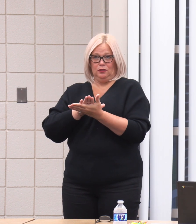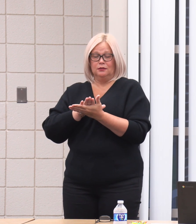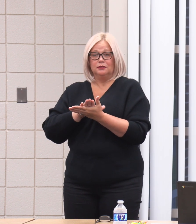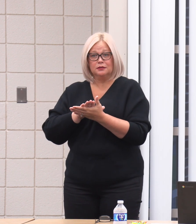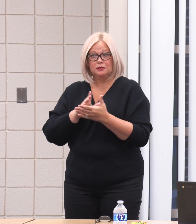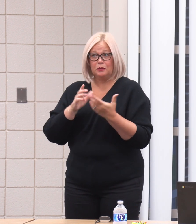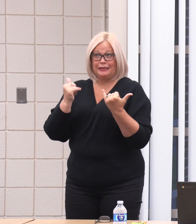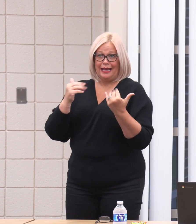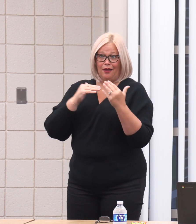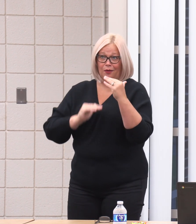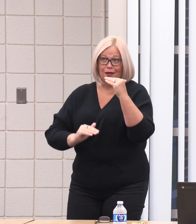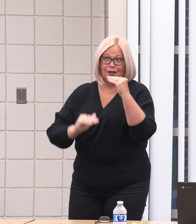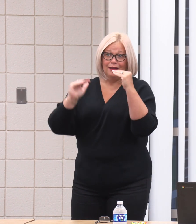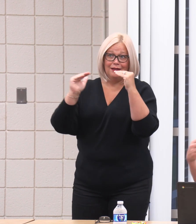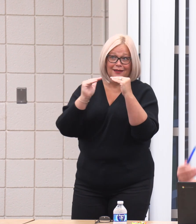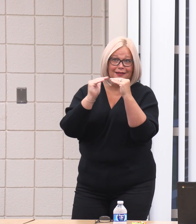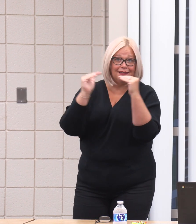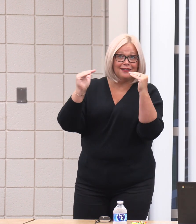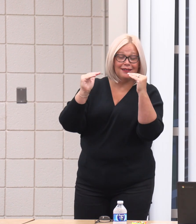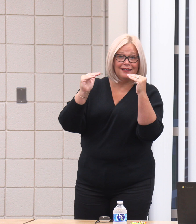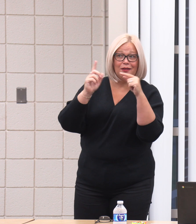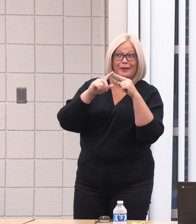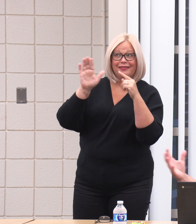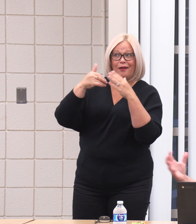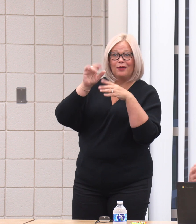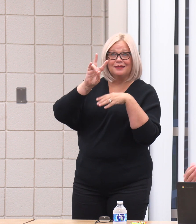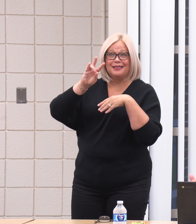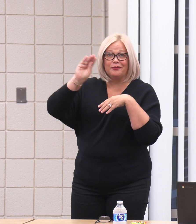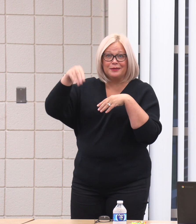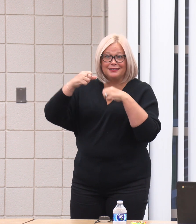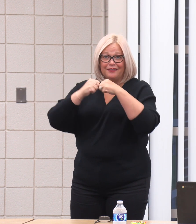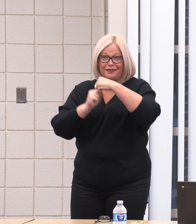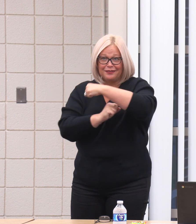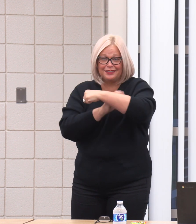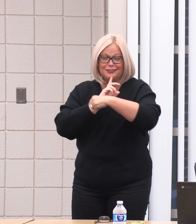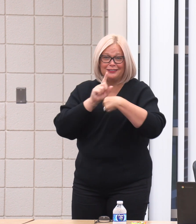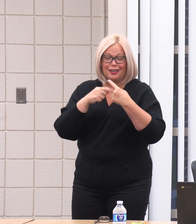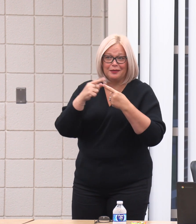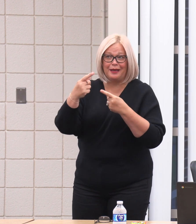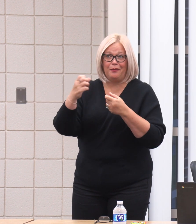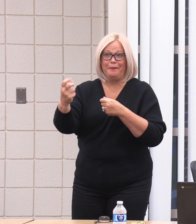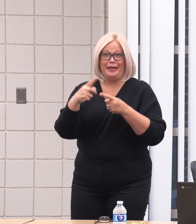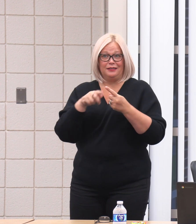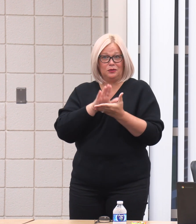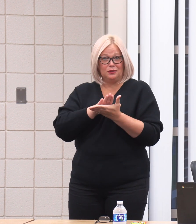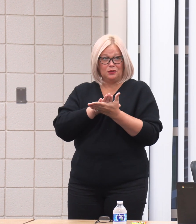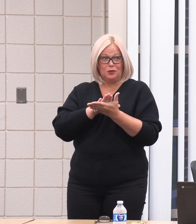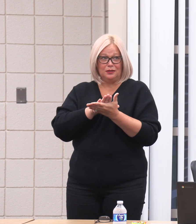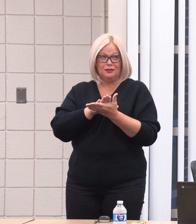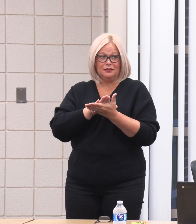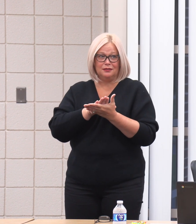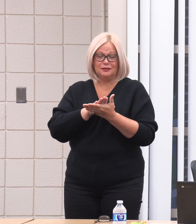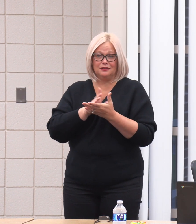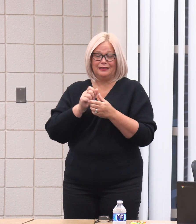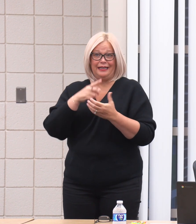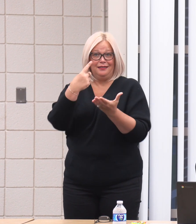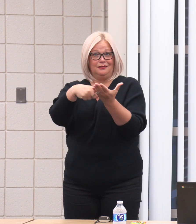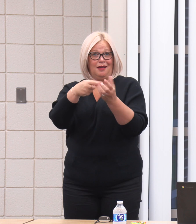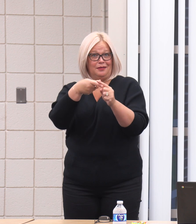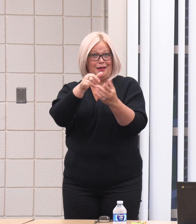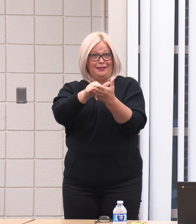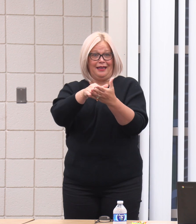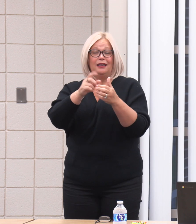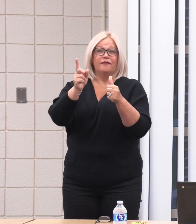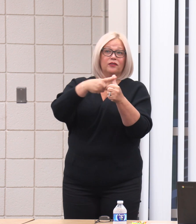funded, but yet the whole 7% foundation that they had talked about coming back was on the table. And it was,